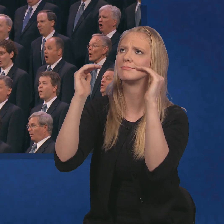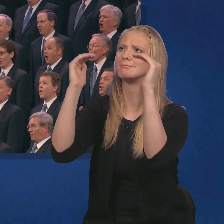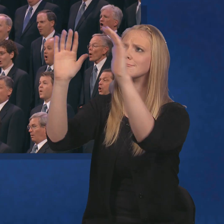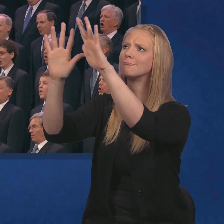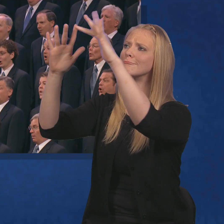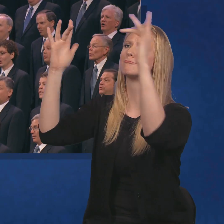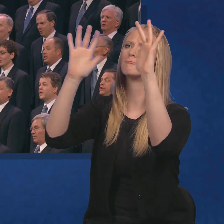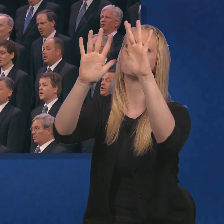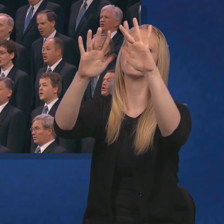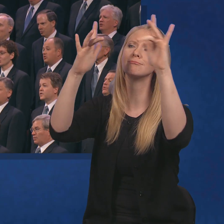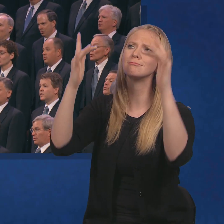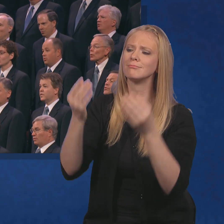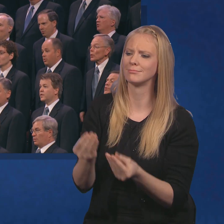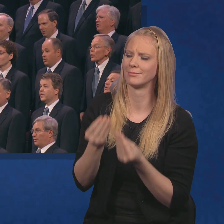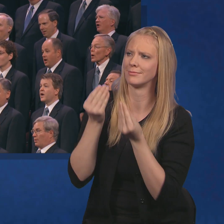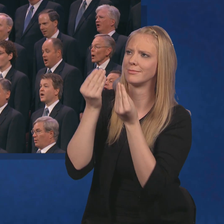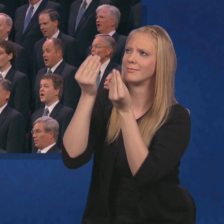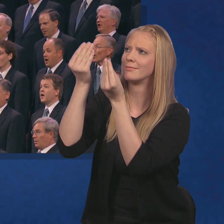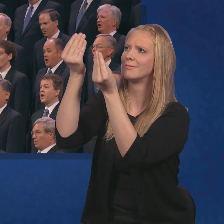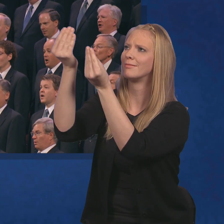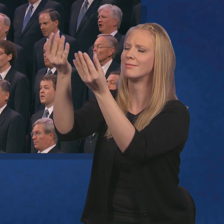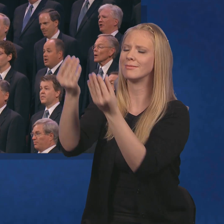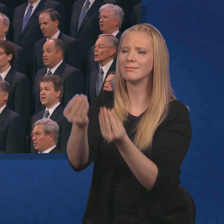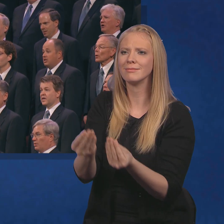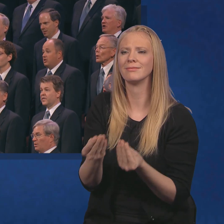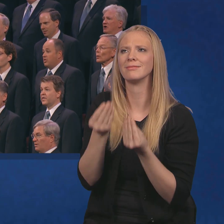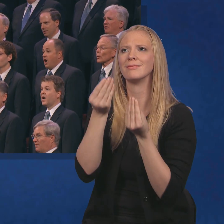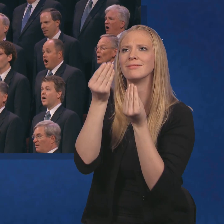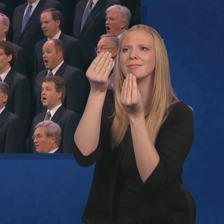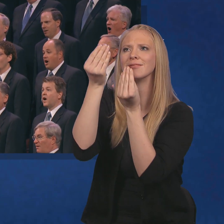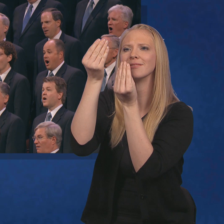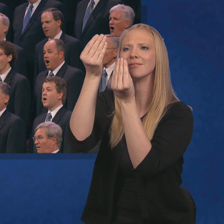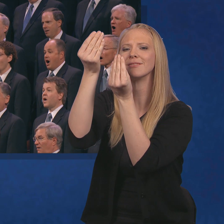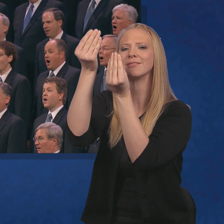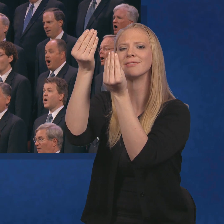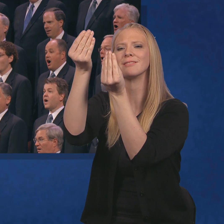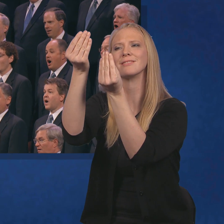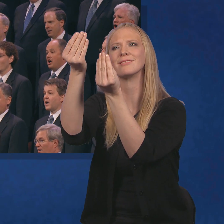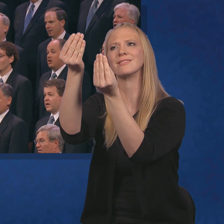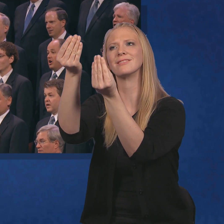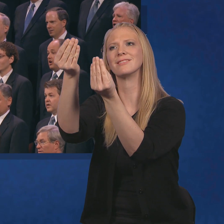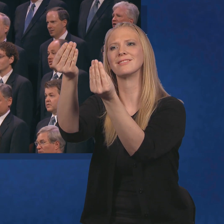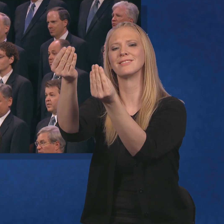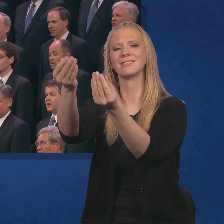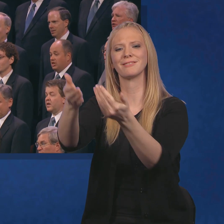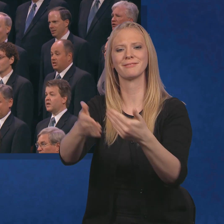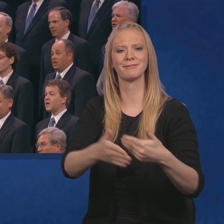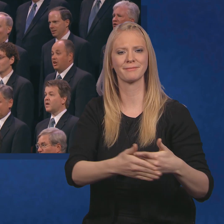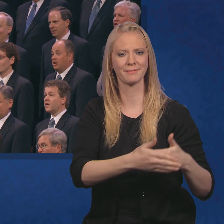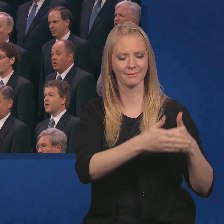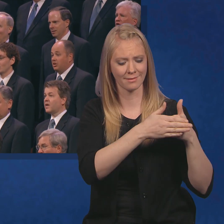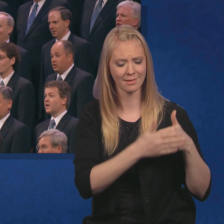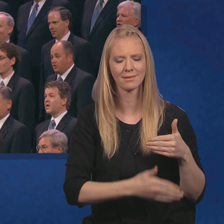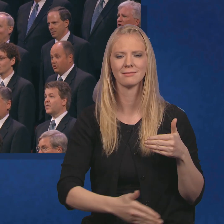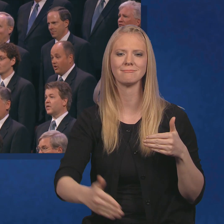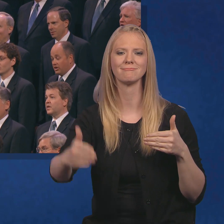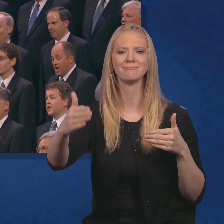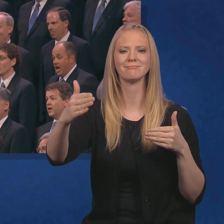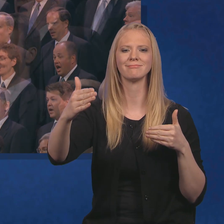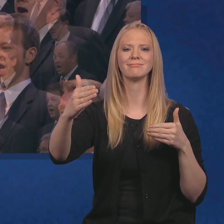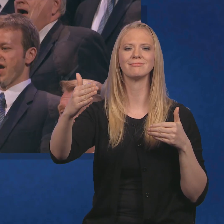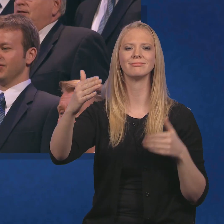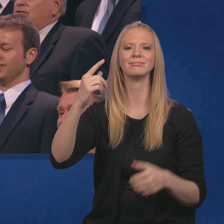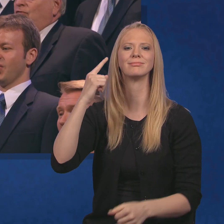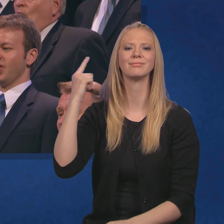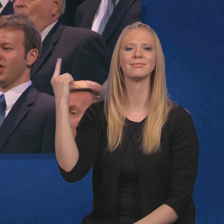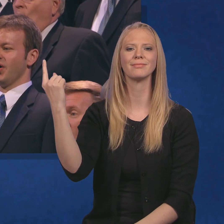glory to them in the highest be given,